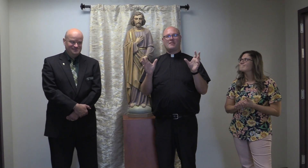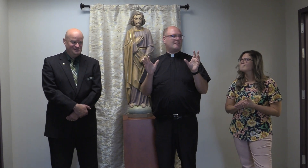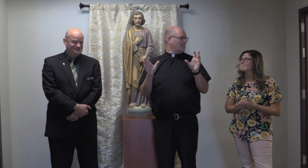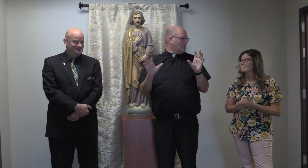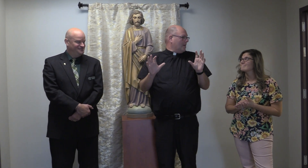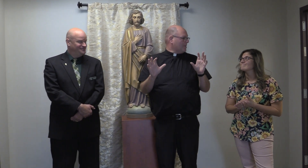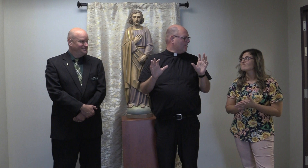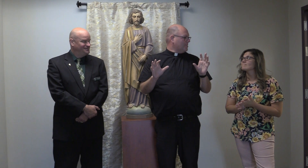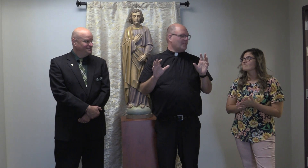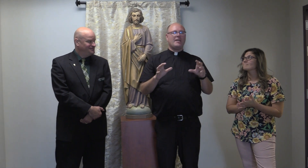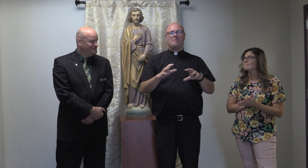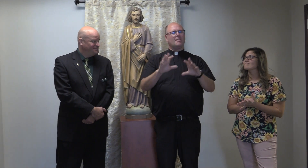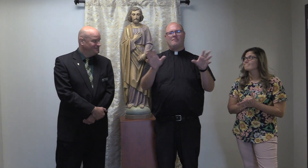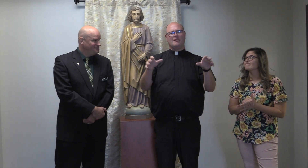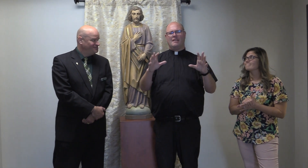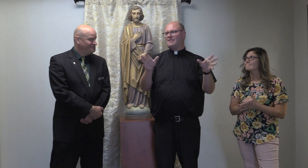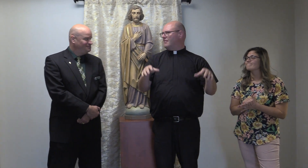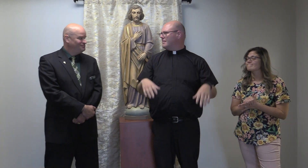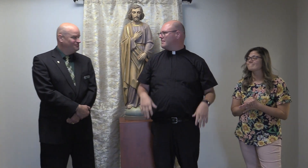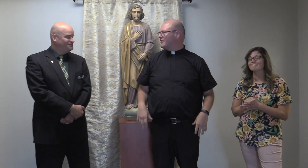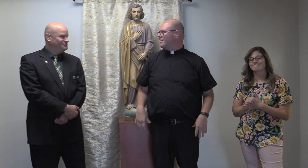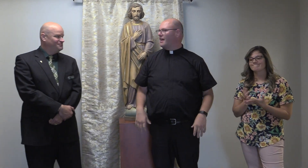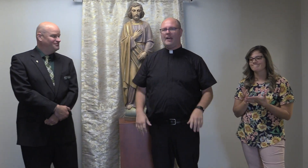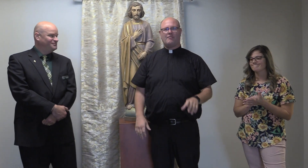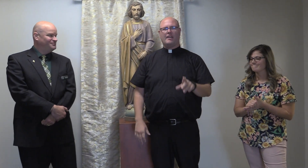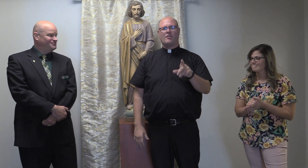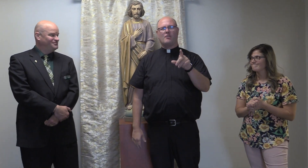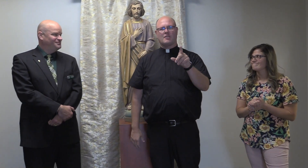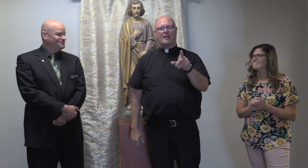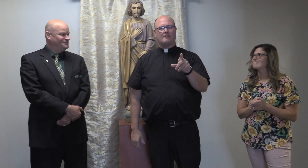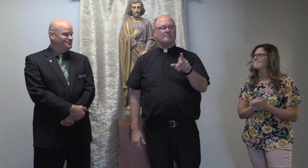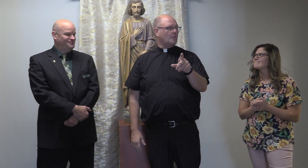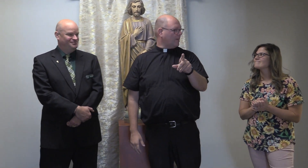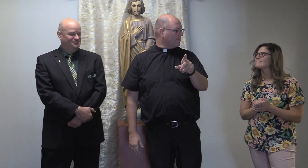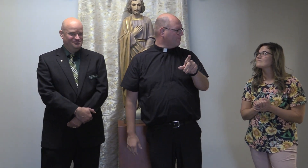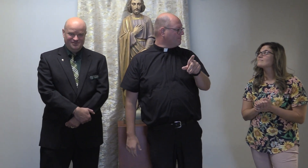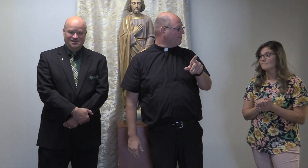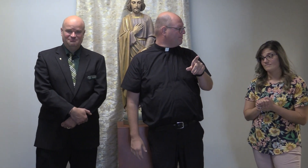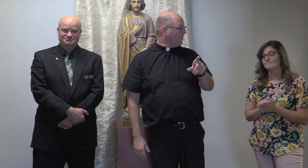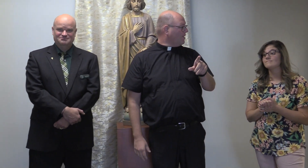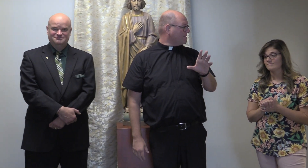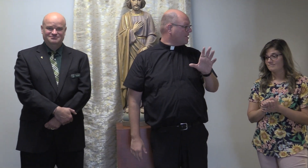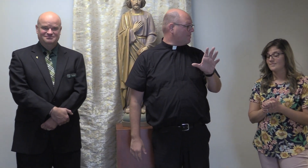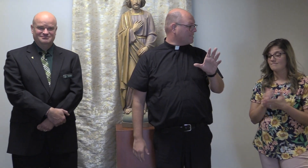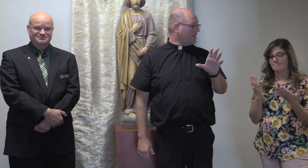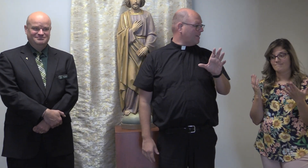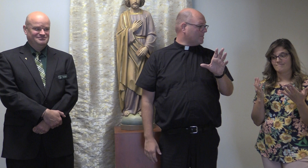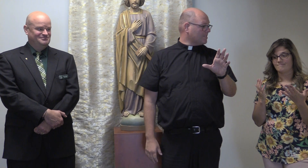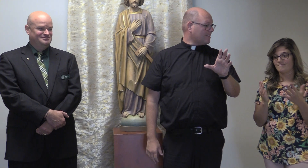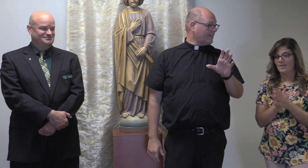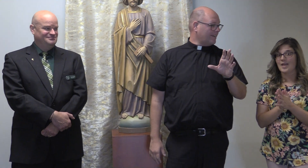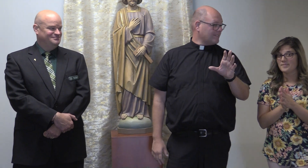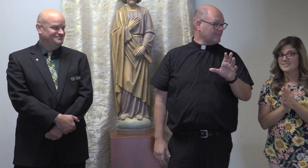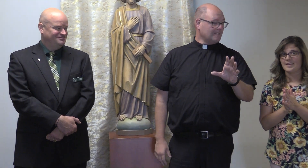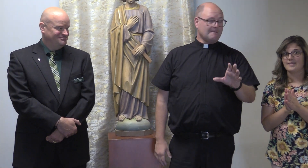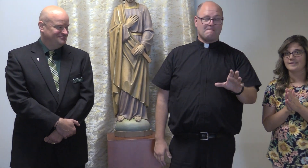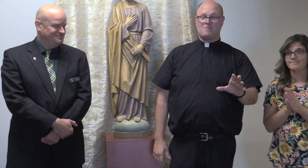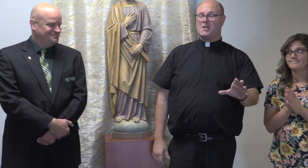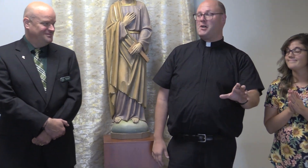to be doing yet, but that's all good. I'll have lederhosen on. Okay. Yeah. Well, it's going be exciting, Mrs. Steinhardt. I'm excited. Okay.